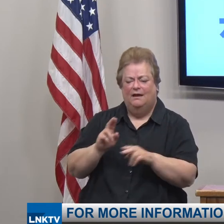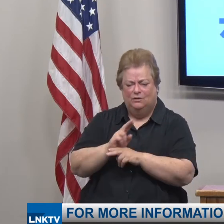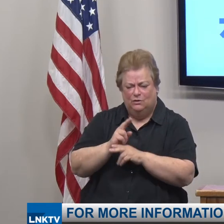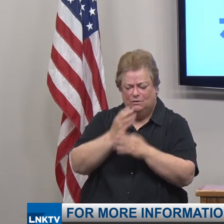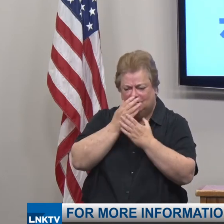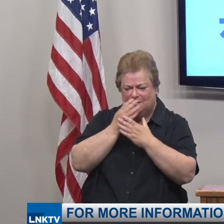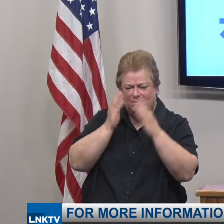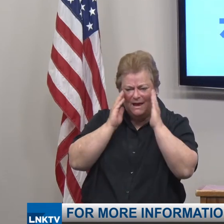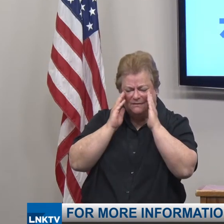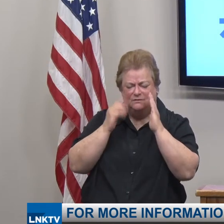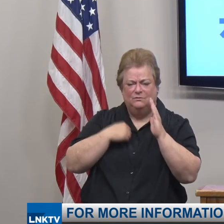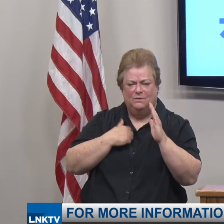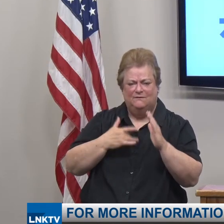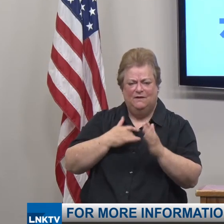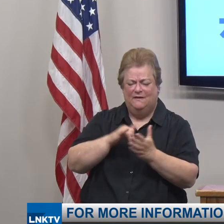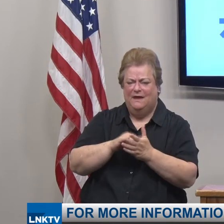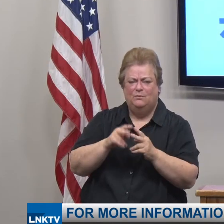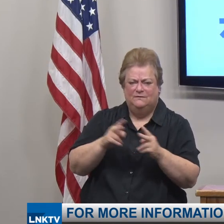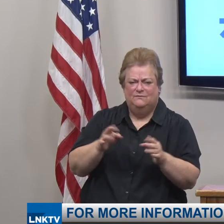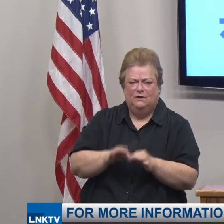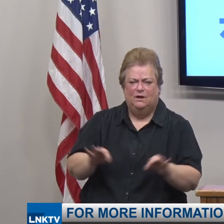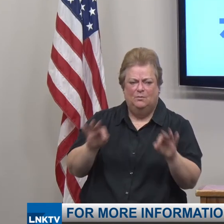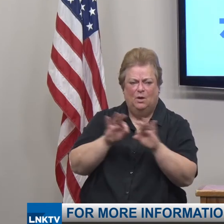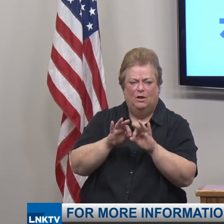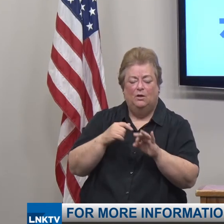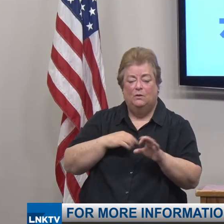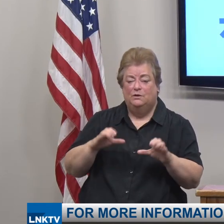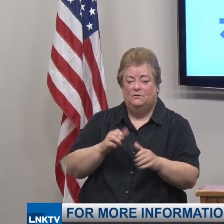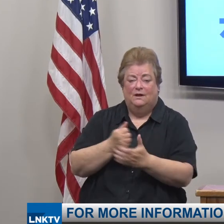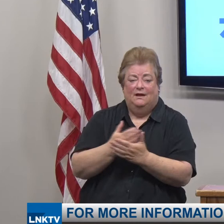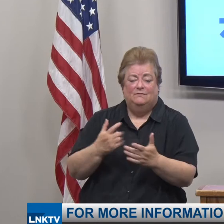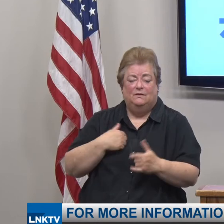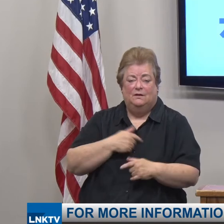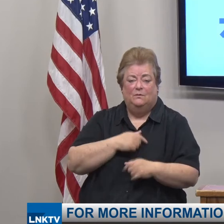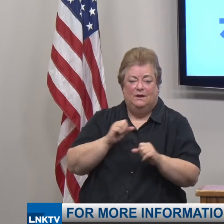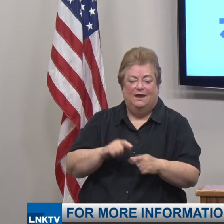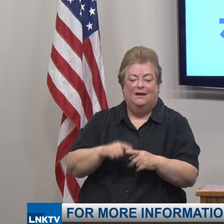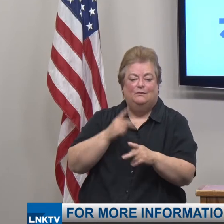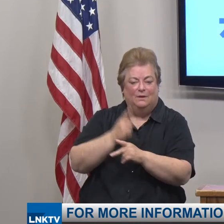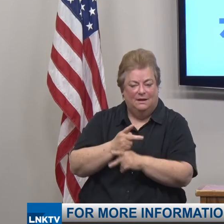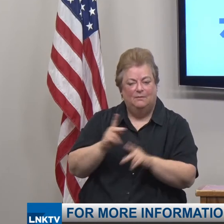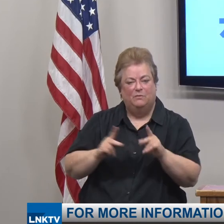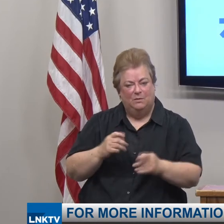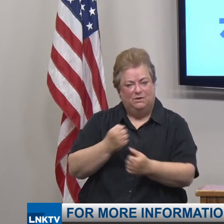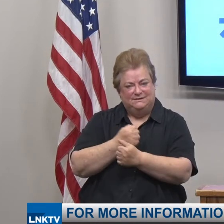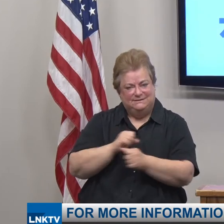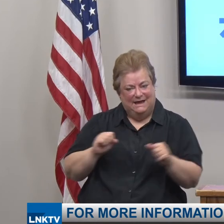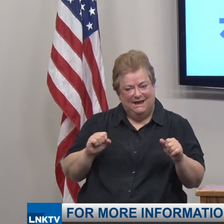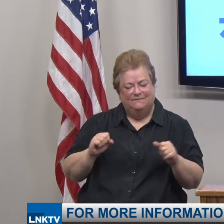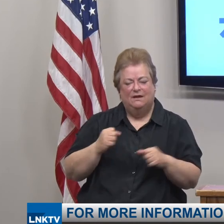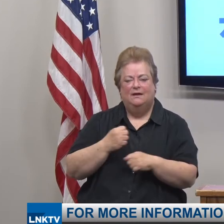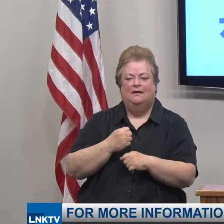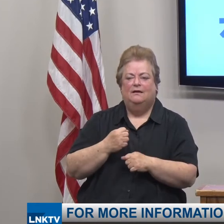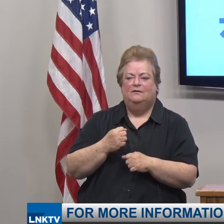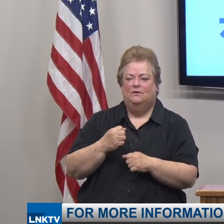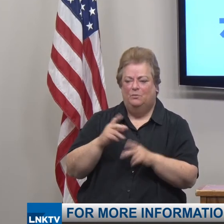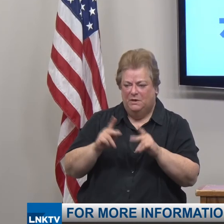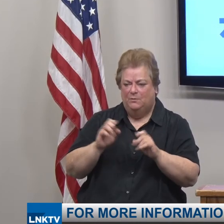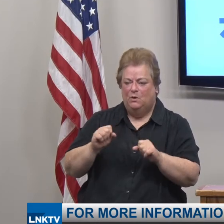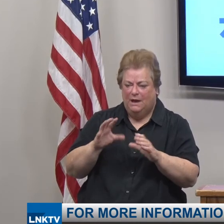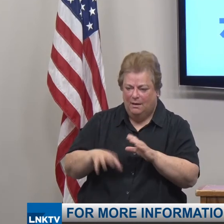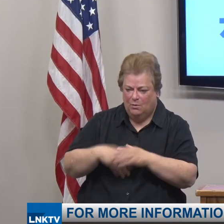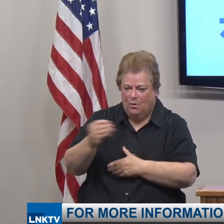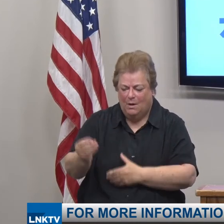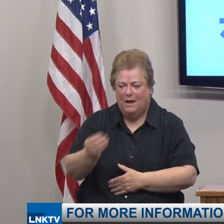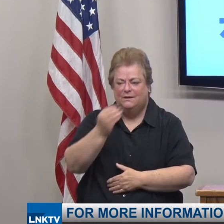beginning, we thought that that was very important. So again, we're doing everything we can to keep people safe, to make dining out an option for those who feel